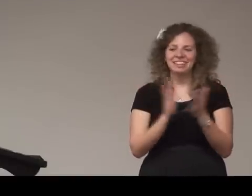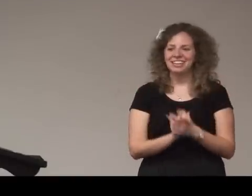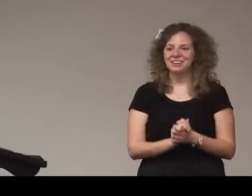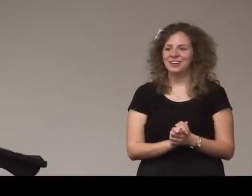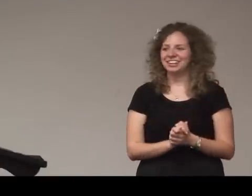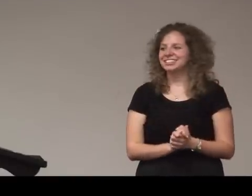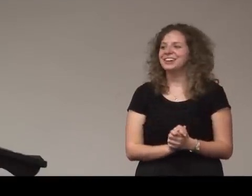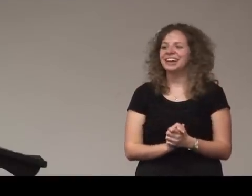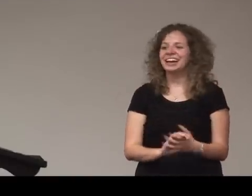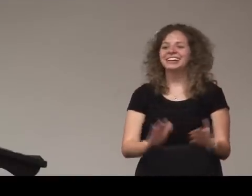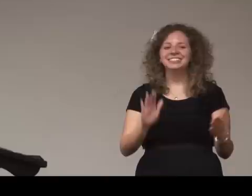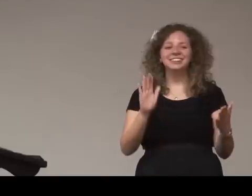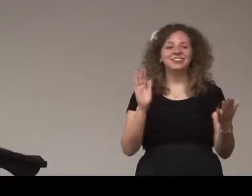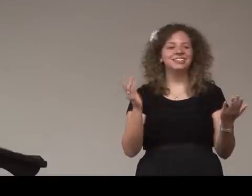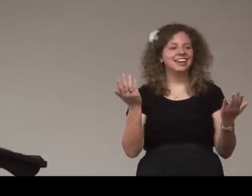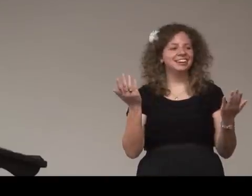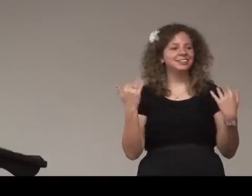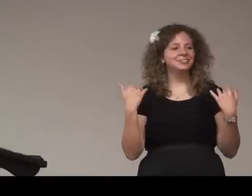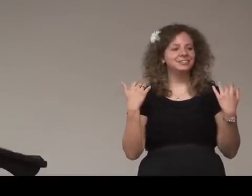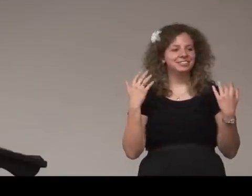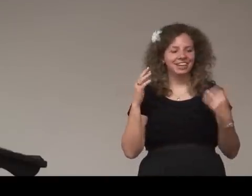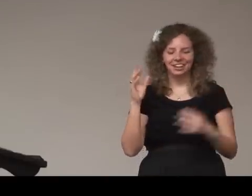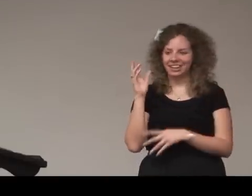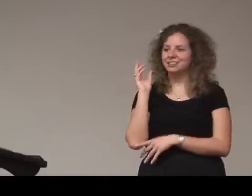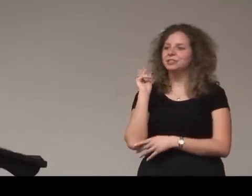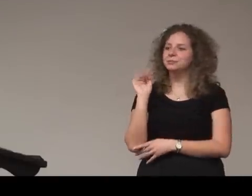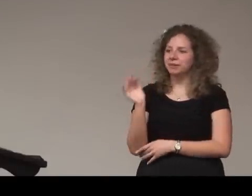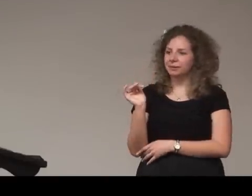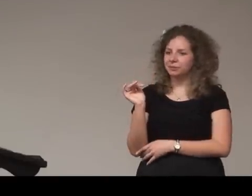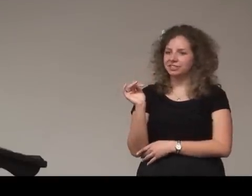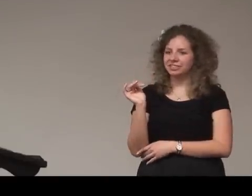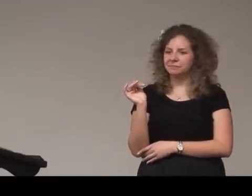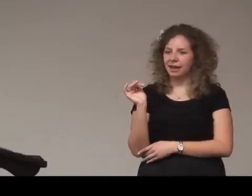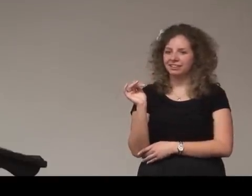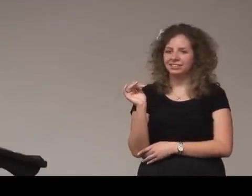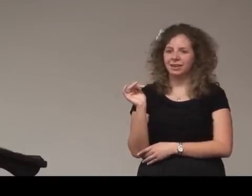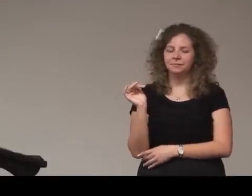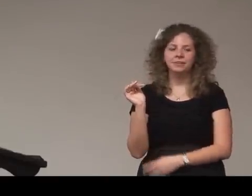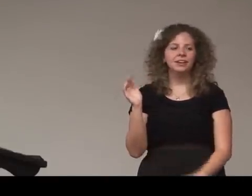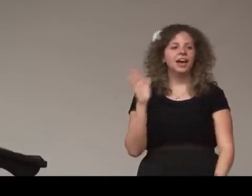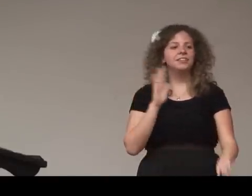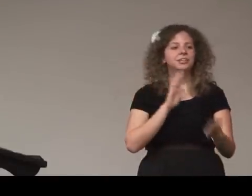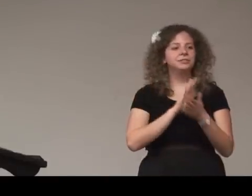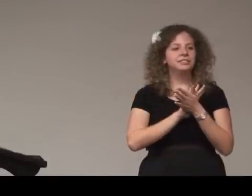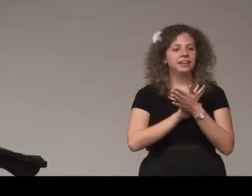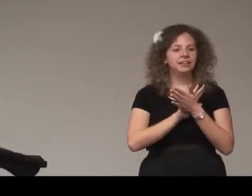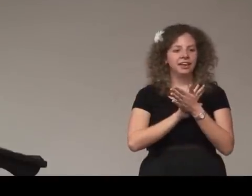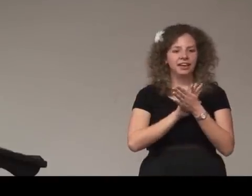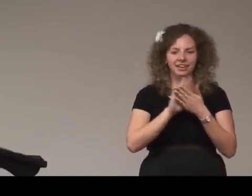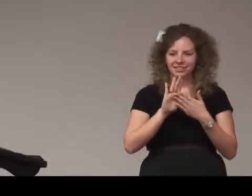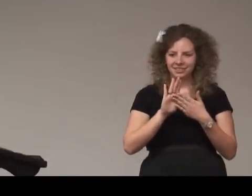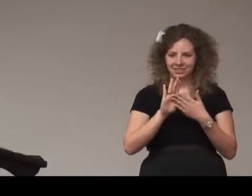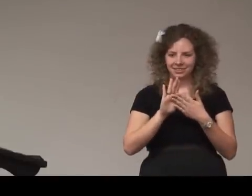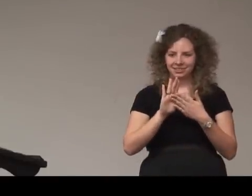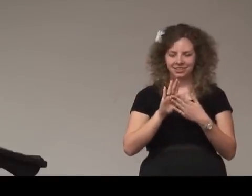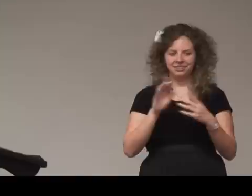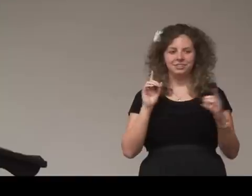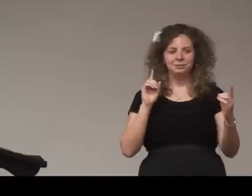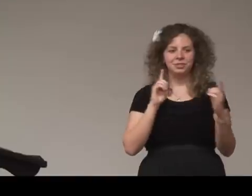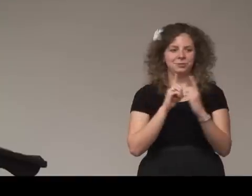it works okay so then you would say okay so you spell that person's name back to them and then you would say nice to meet